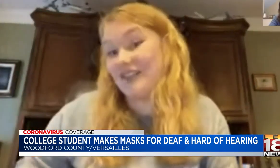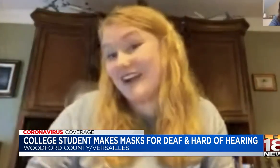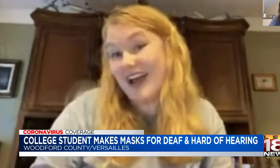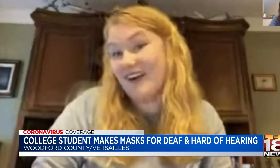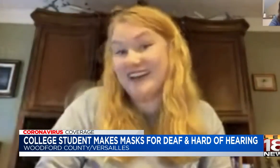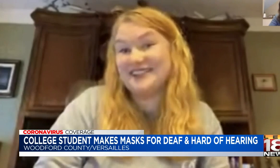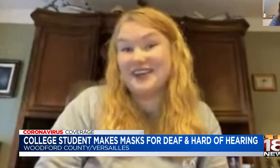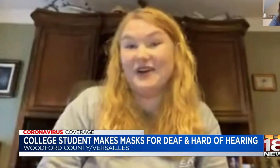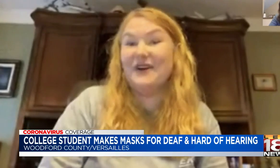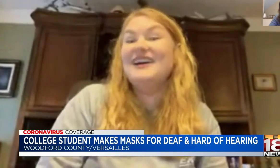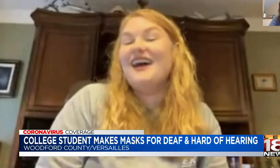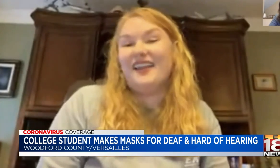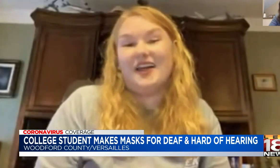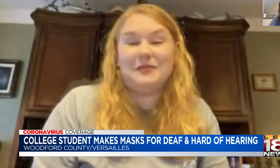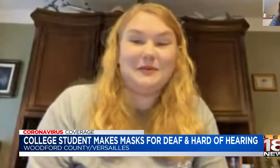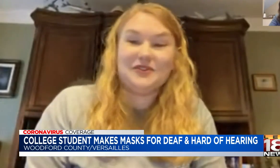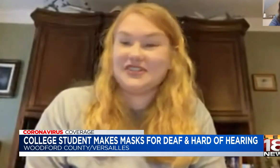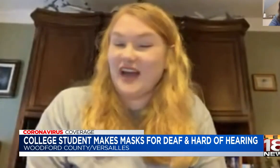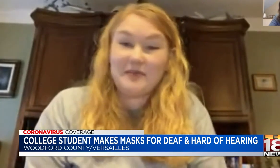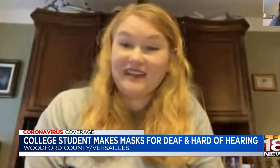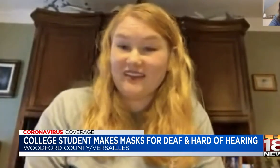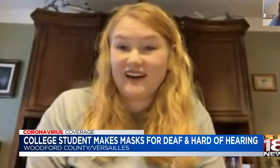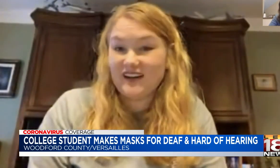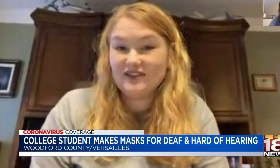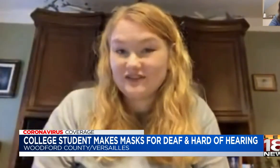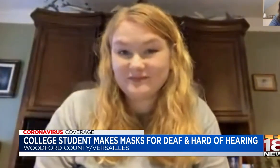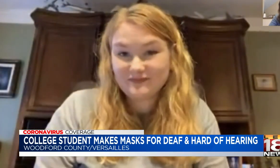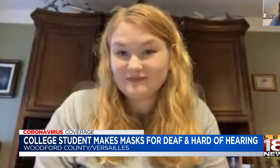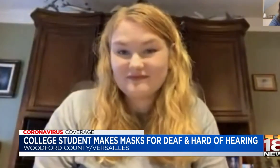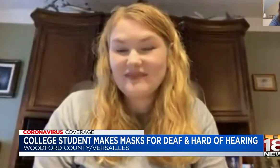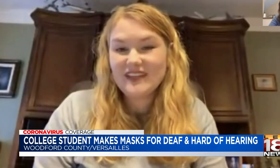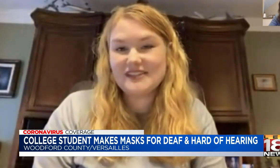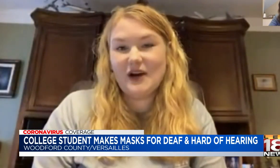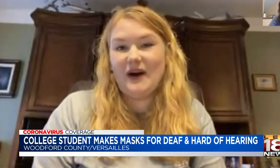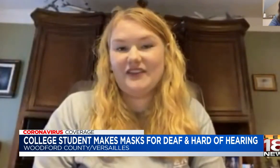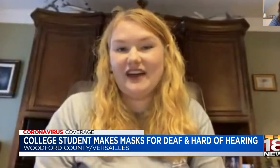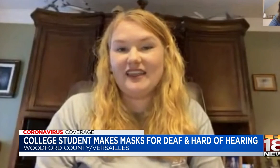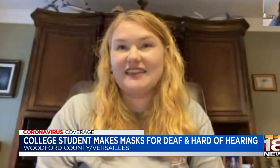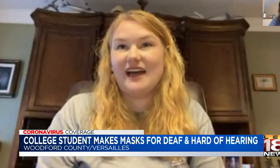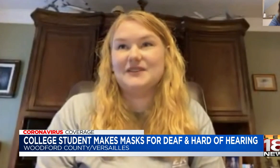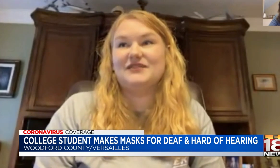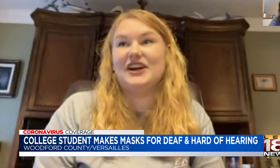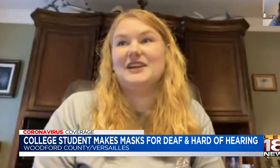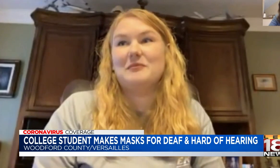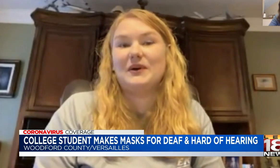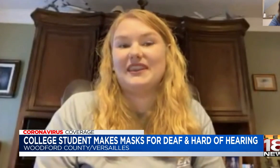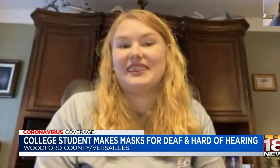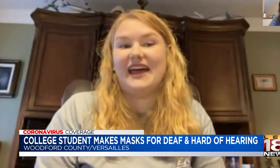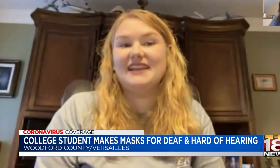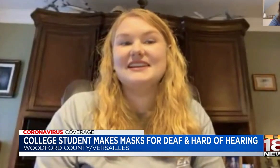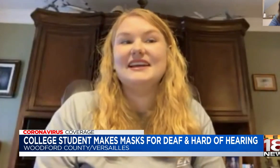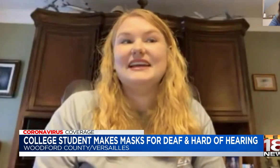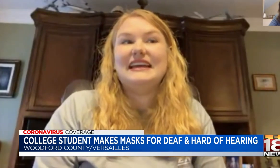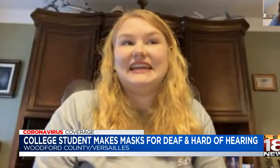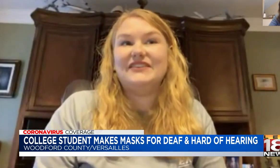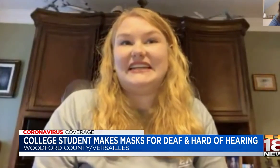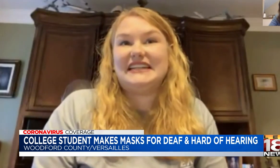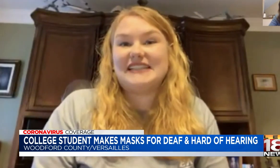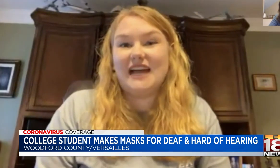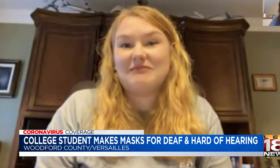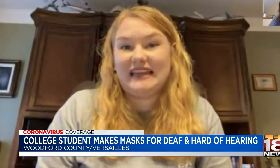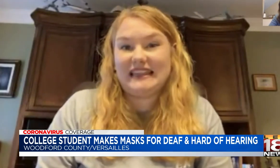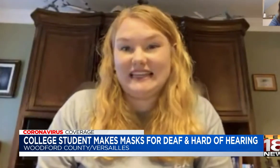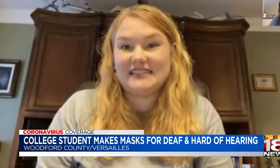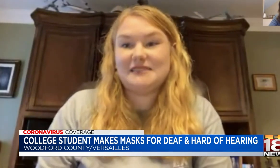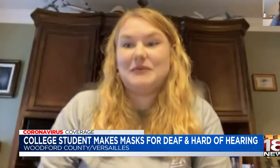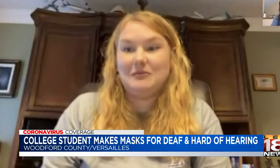panicking right now. And so a lot of people are just not being thought of. So I felt like that was very important that even